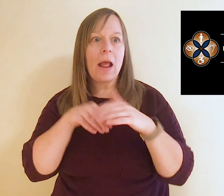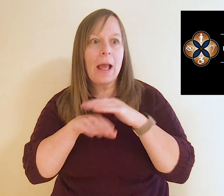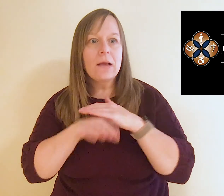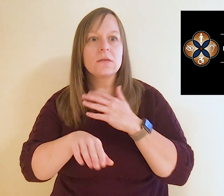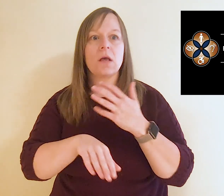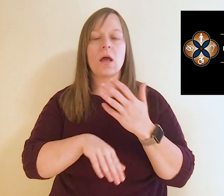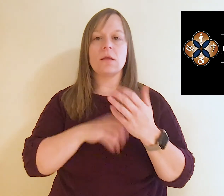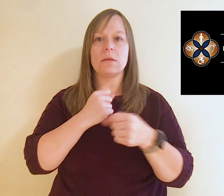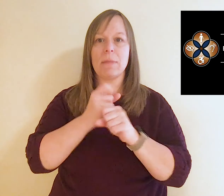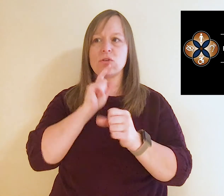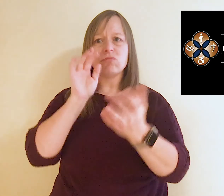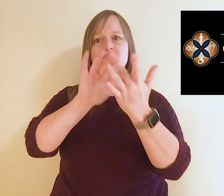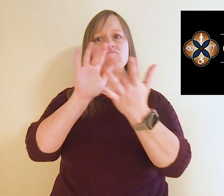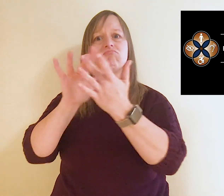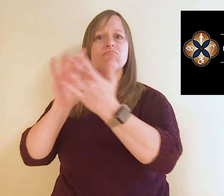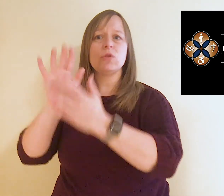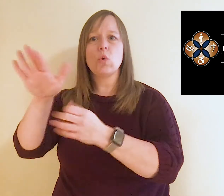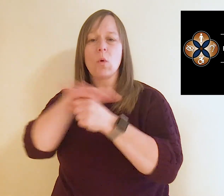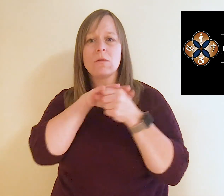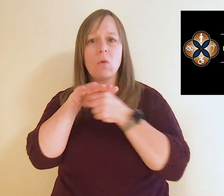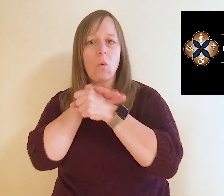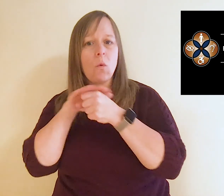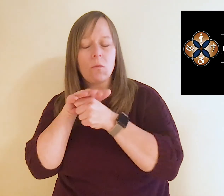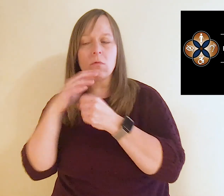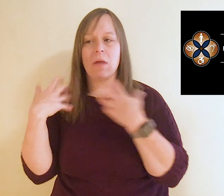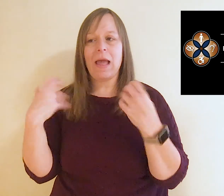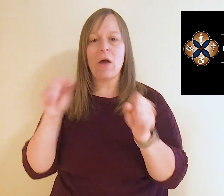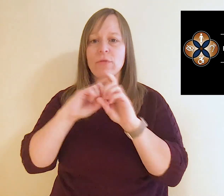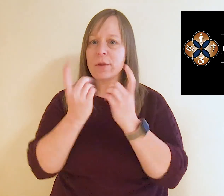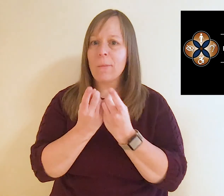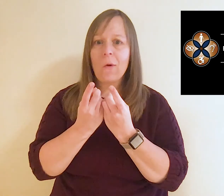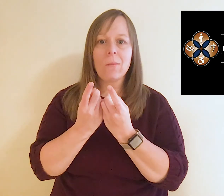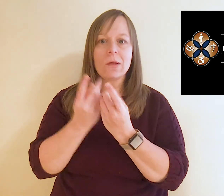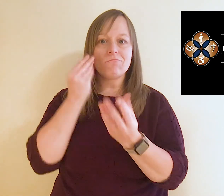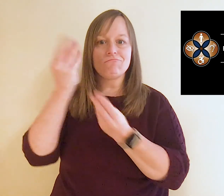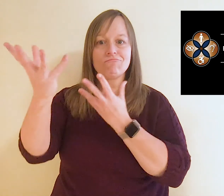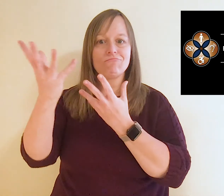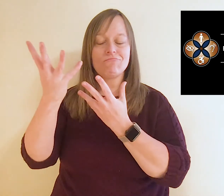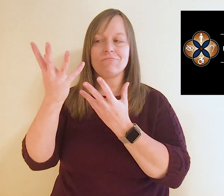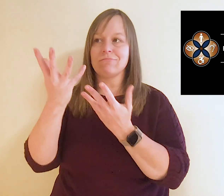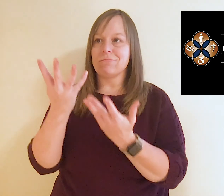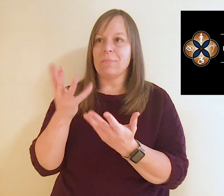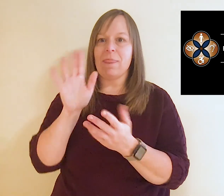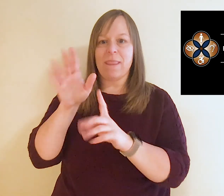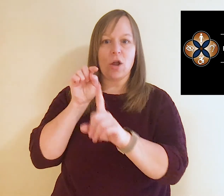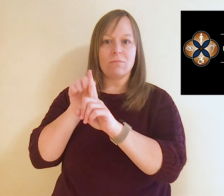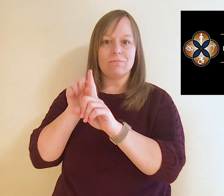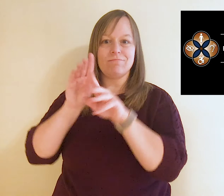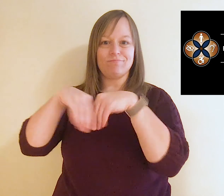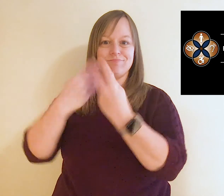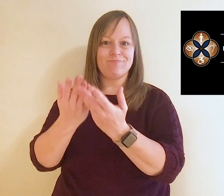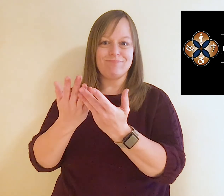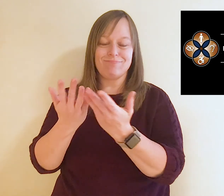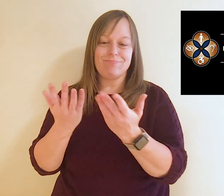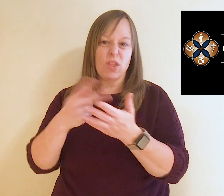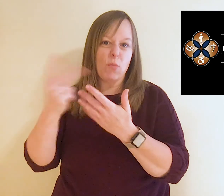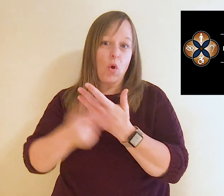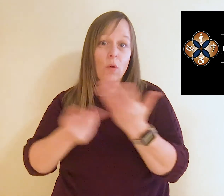make sure that you're in contact with your county health department because they're the entity that administers the program.